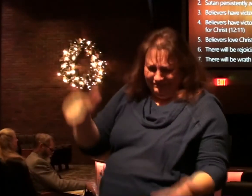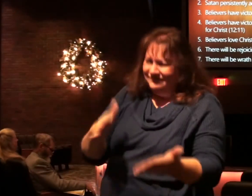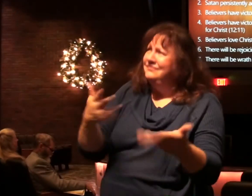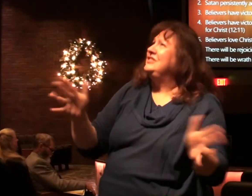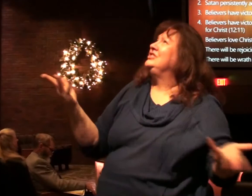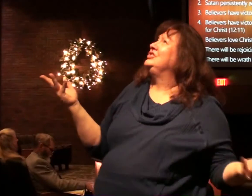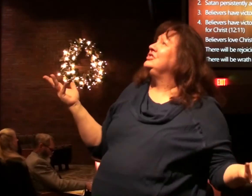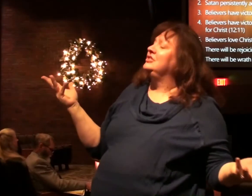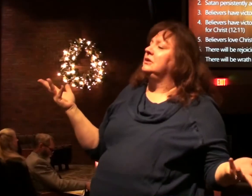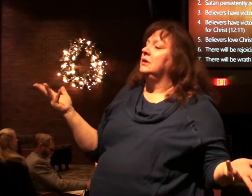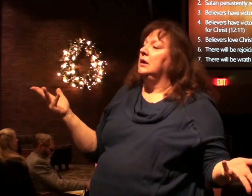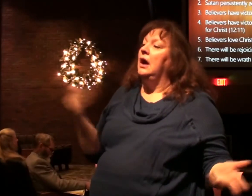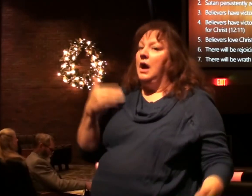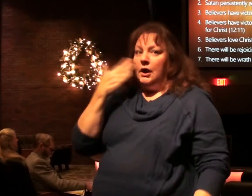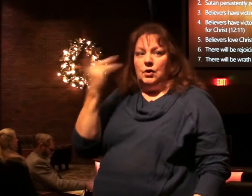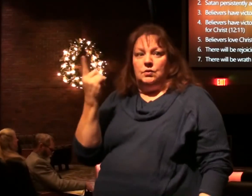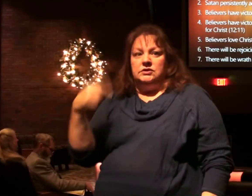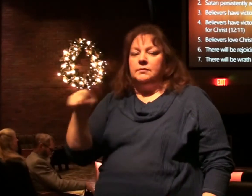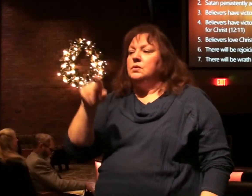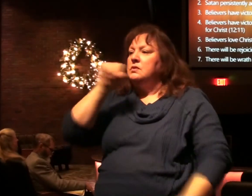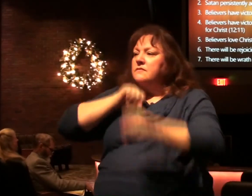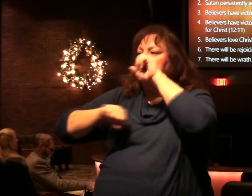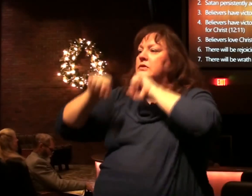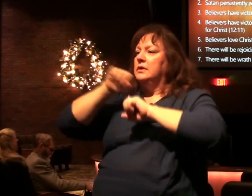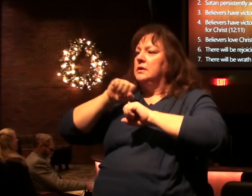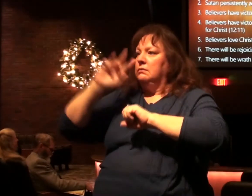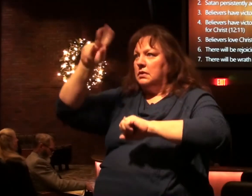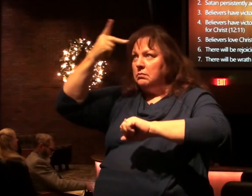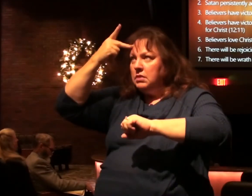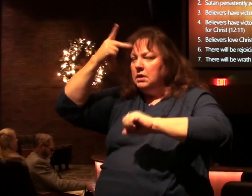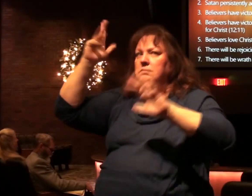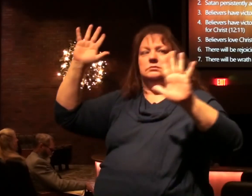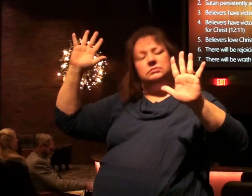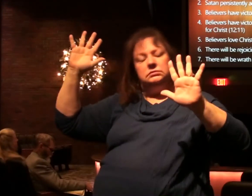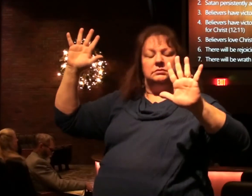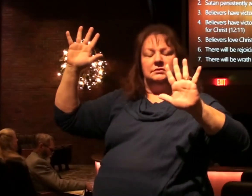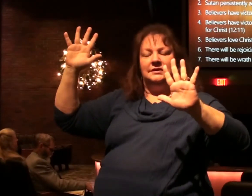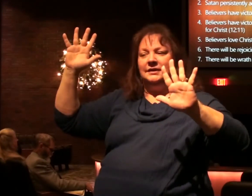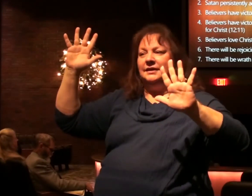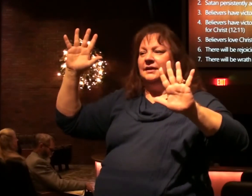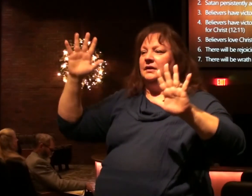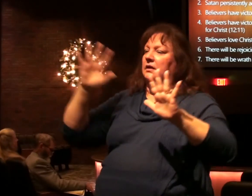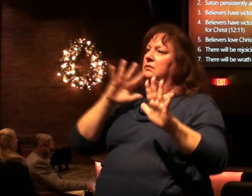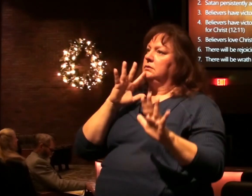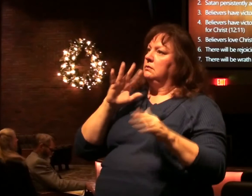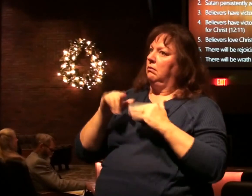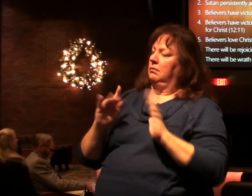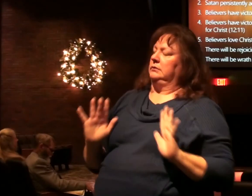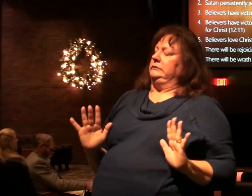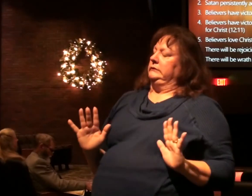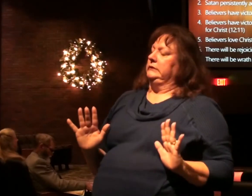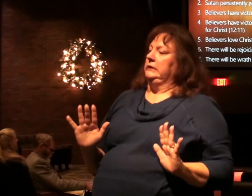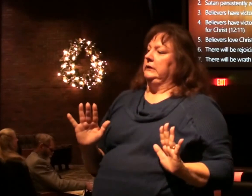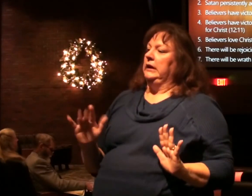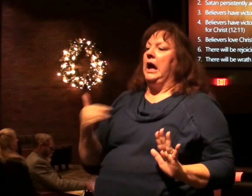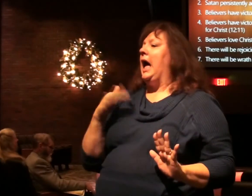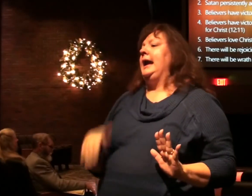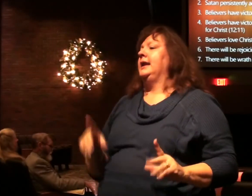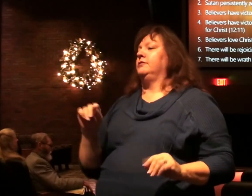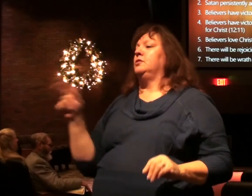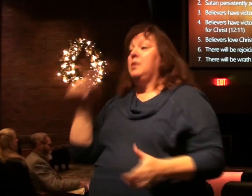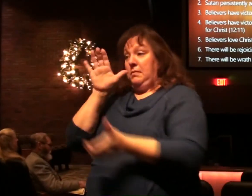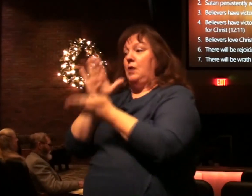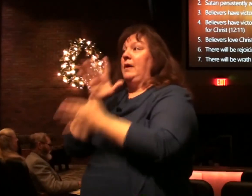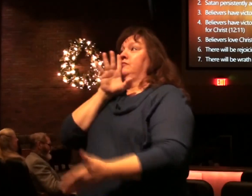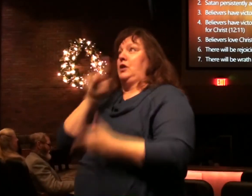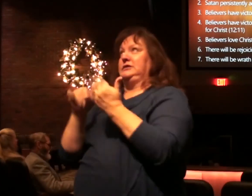it? I mean, I know some of you are frustrated with your own political situation. Could you talk about it? Of course, I never do, but my